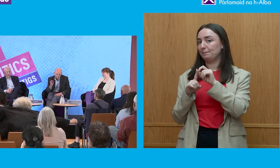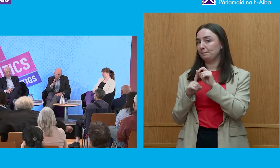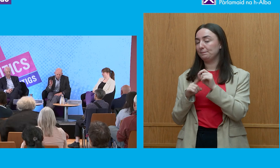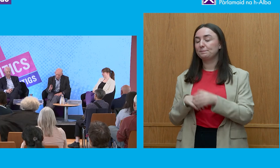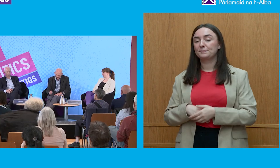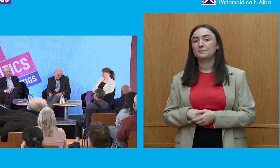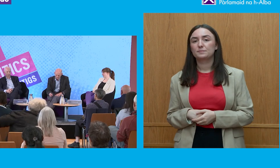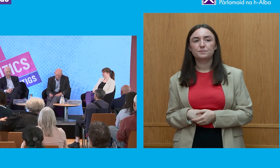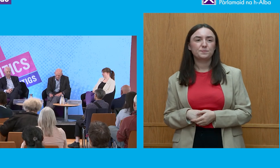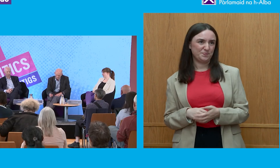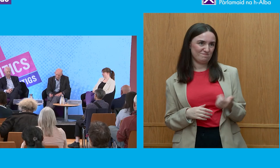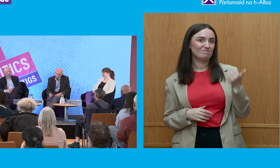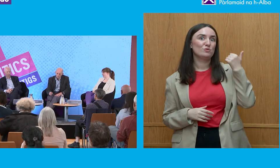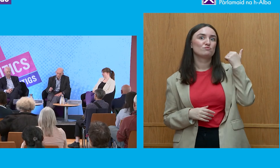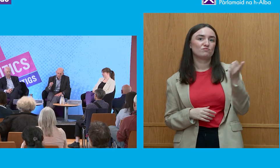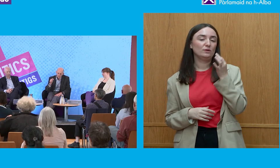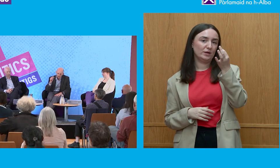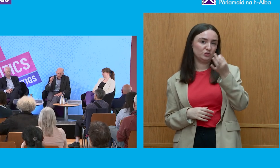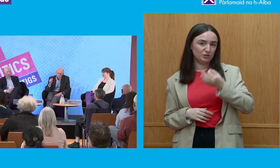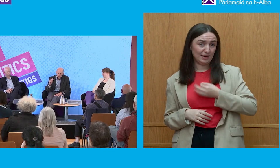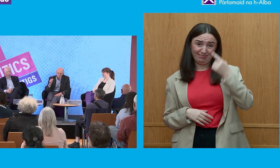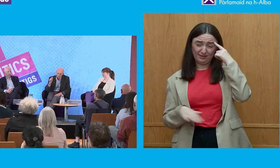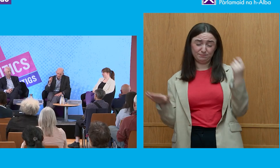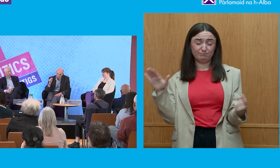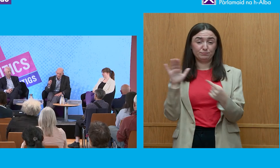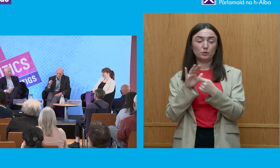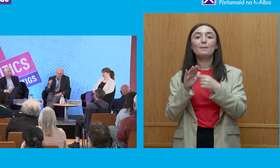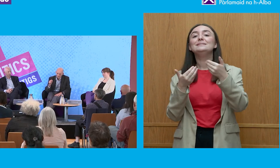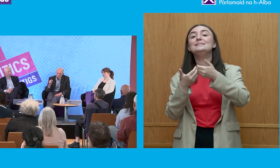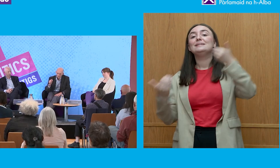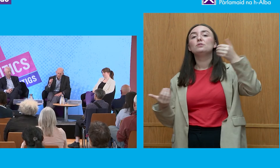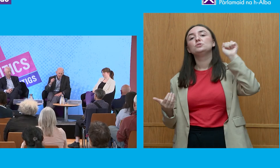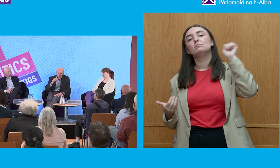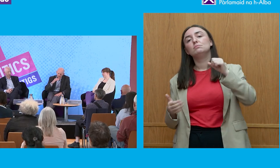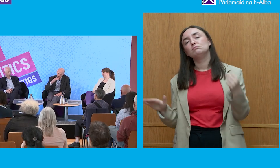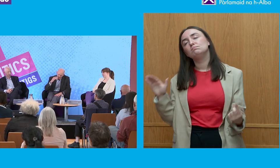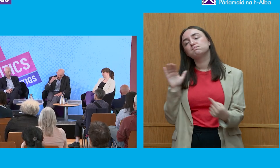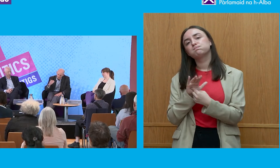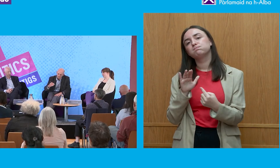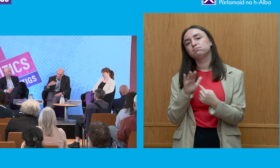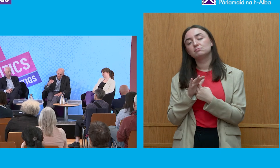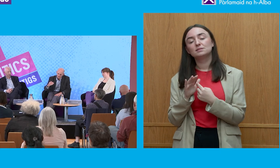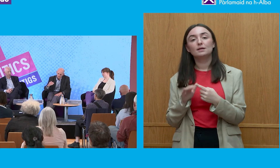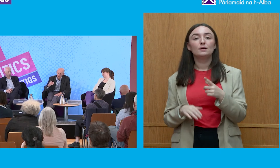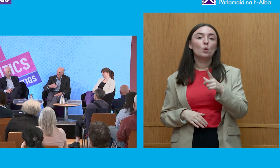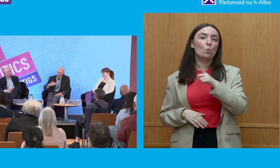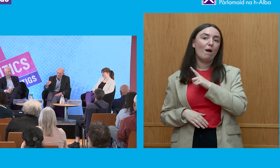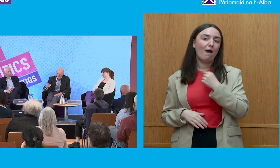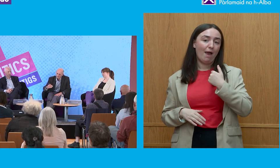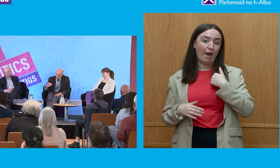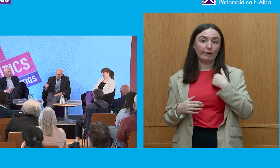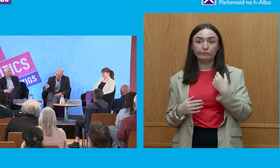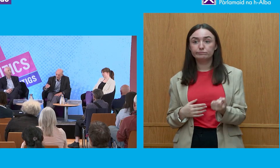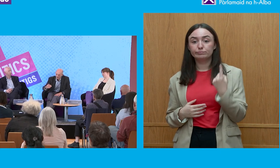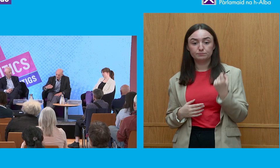sort of very great questions i really important ones and the devolution one is absolutely fundamental because again i encountered this so many times how